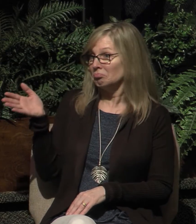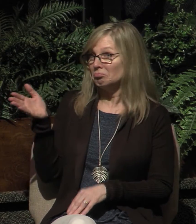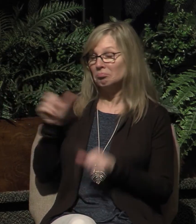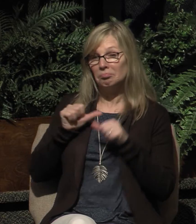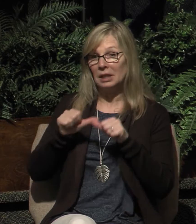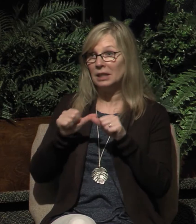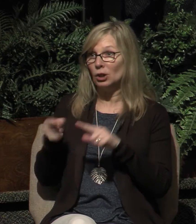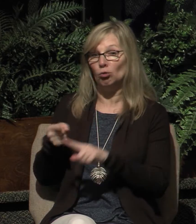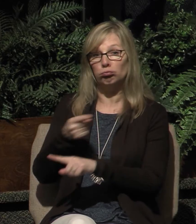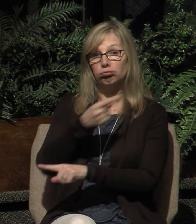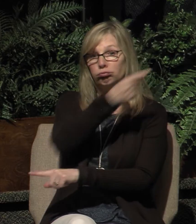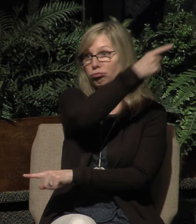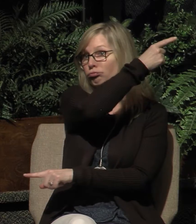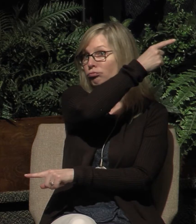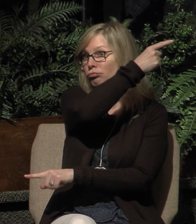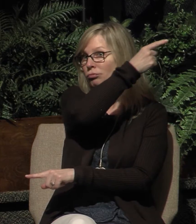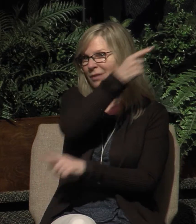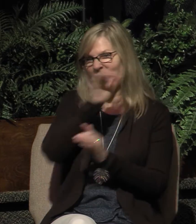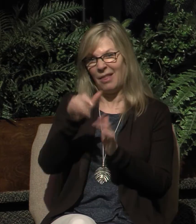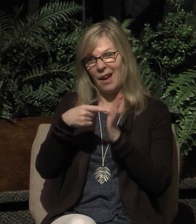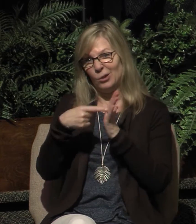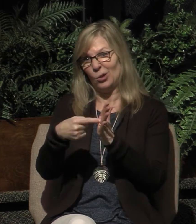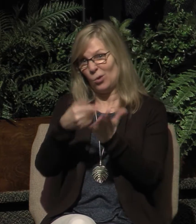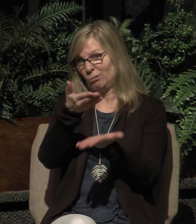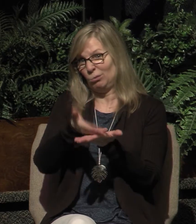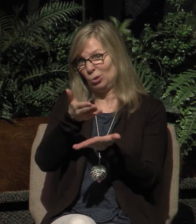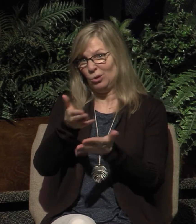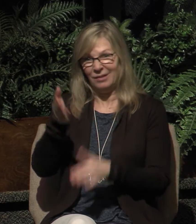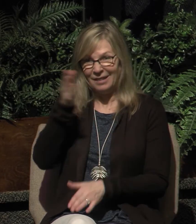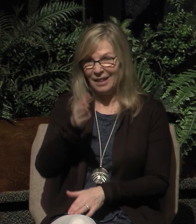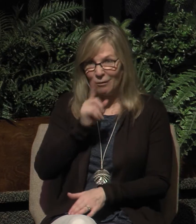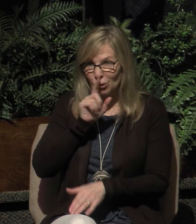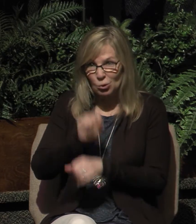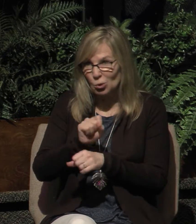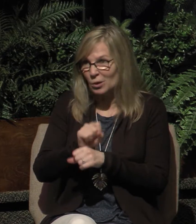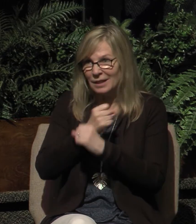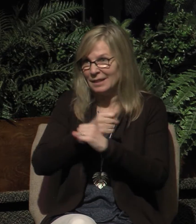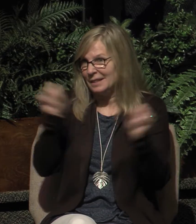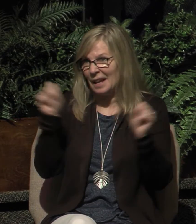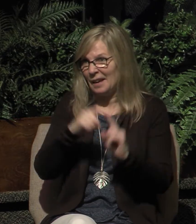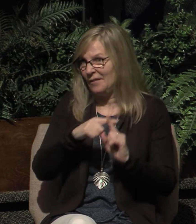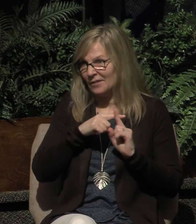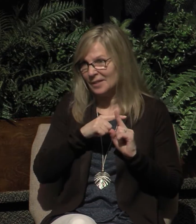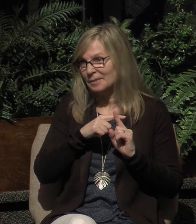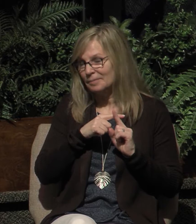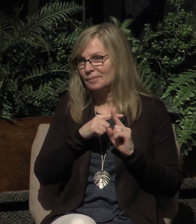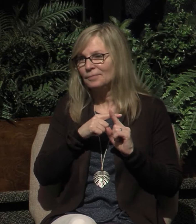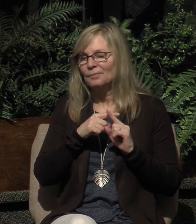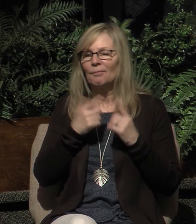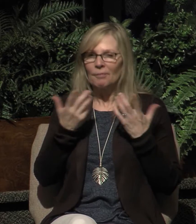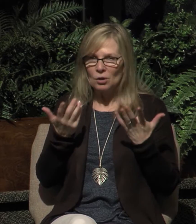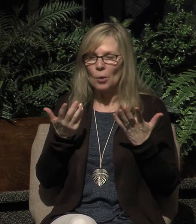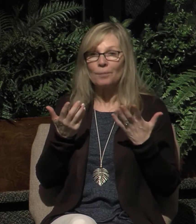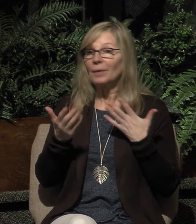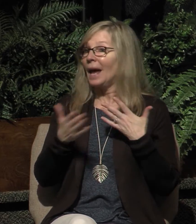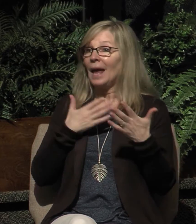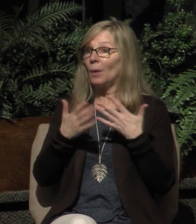they were never truly saved. Now, today I want to continue this, and I want to move on by asking you a